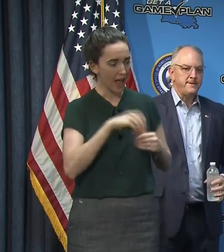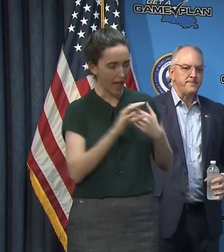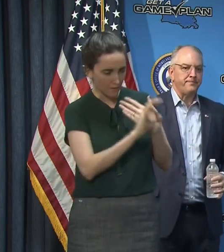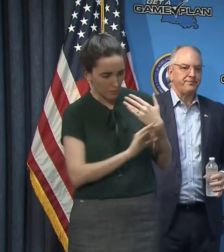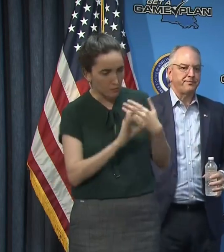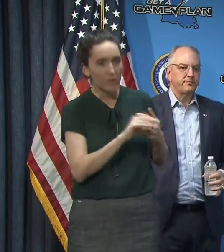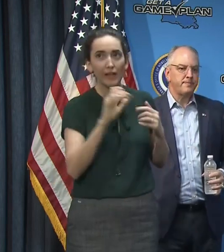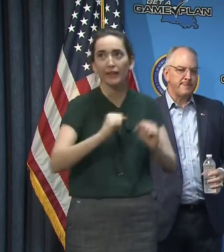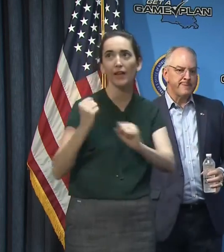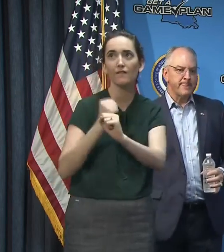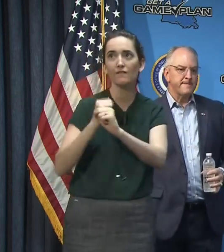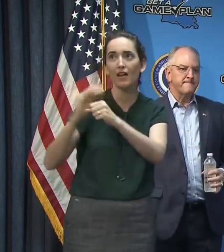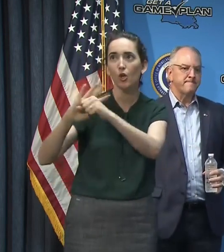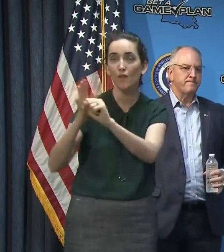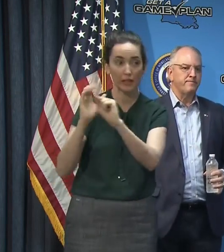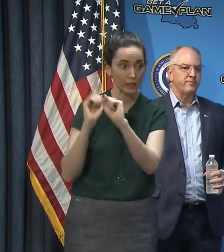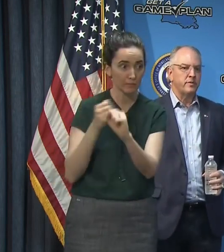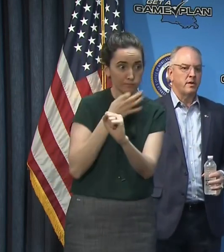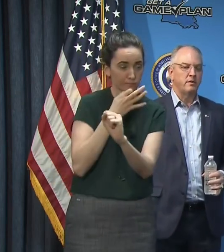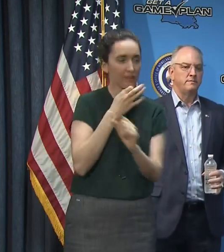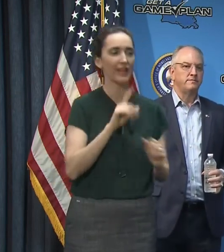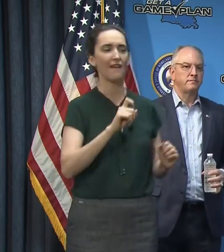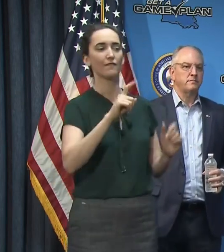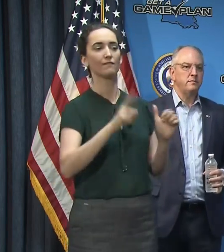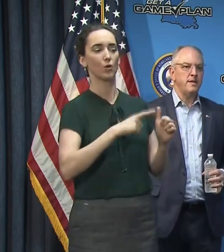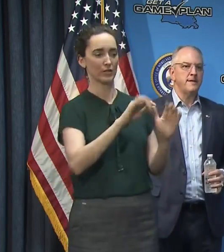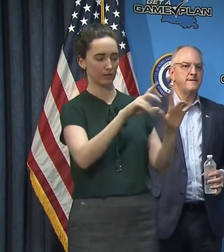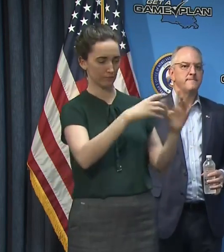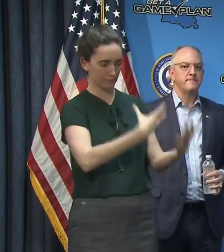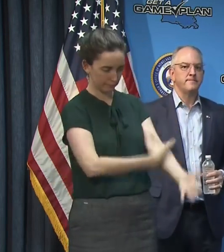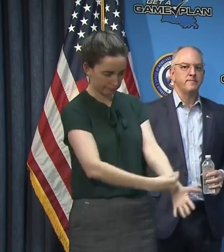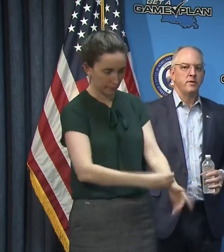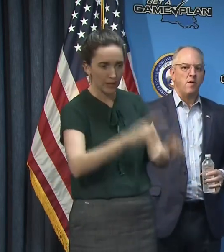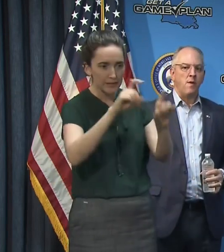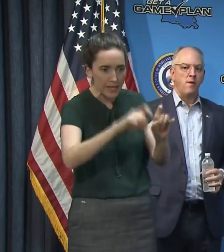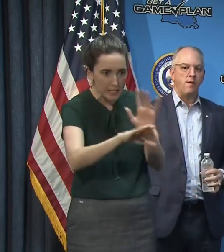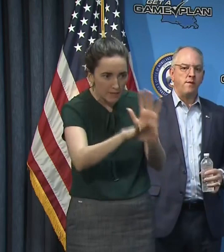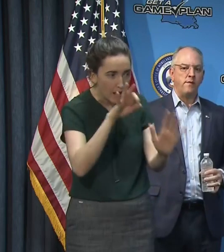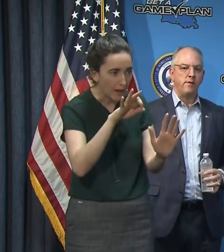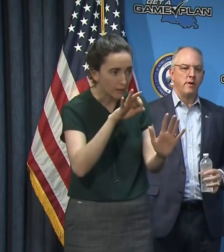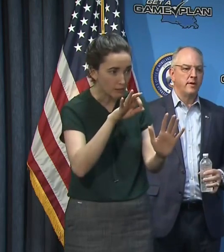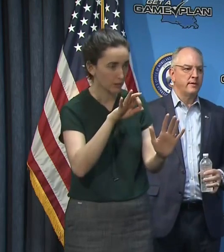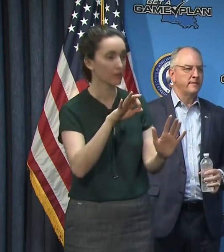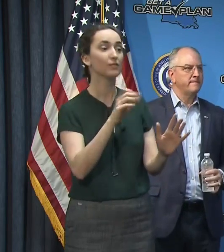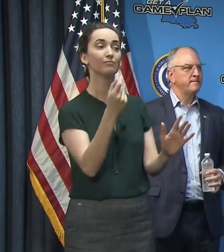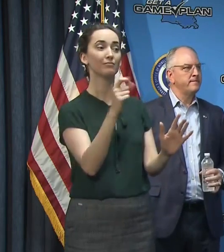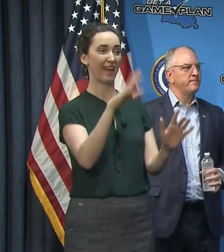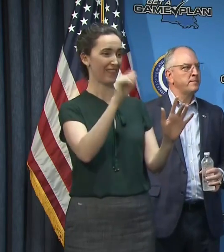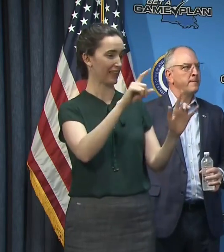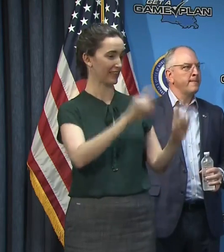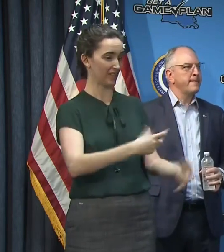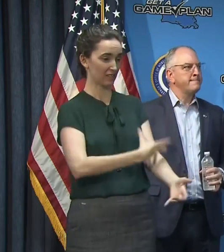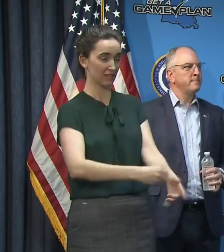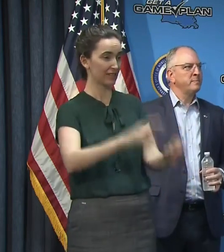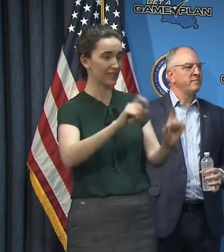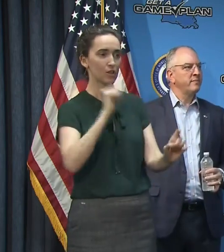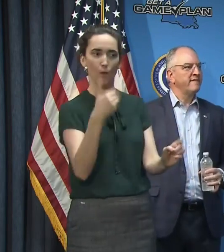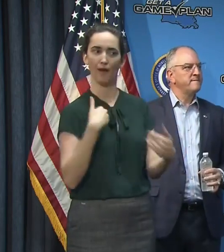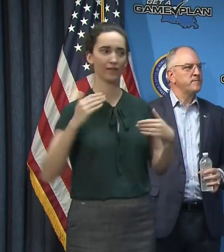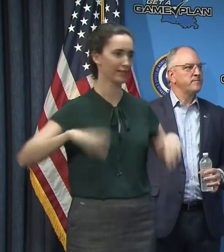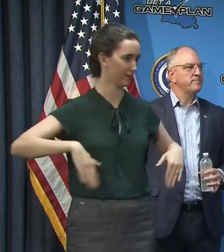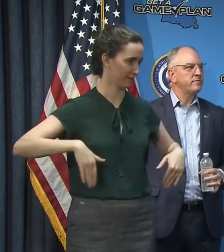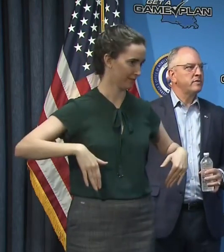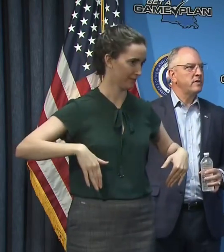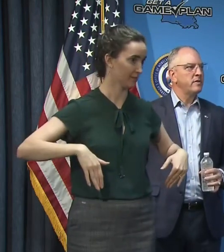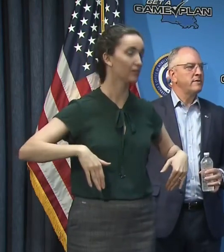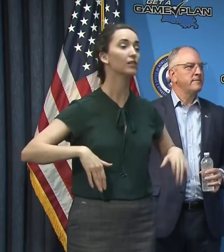the state to test some of those, uh, some of those tests. Um, unfortunately, uh, we don't have the same system. Maybe fortunately, we